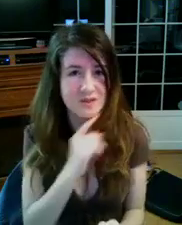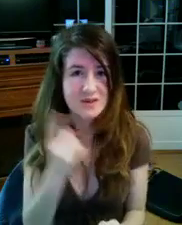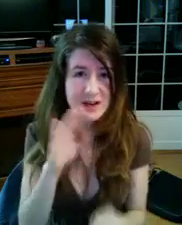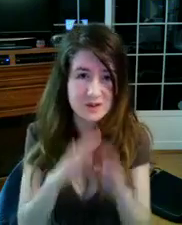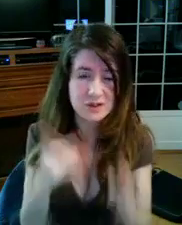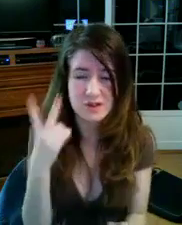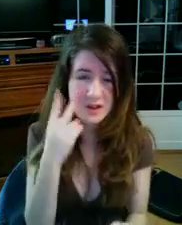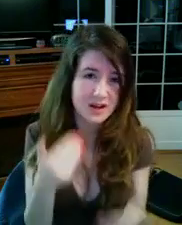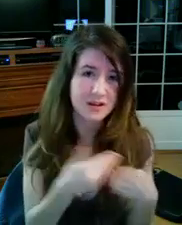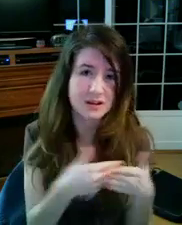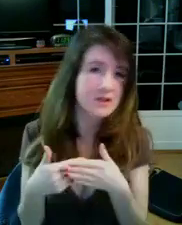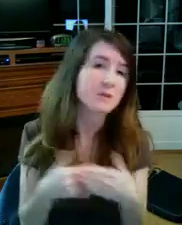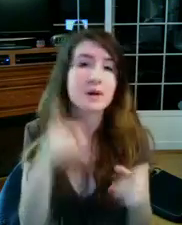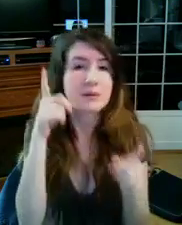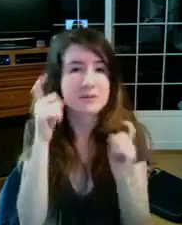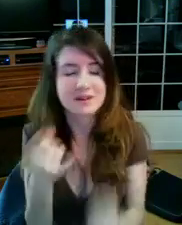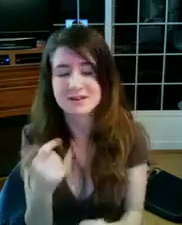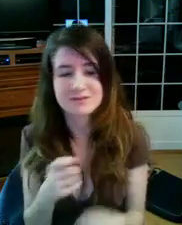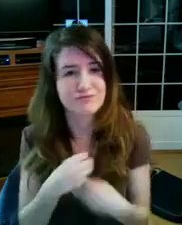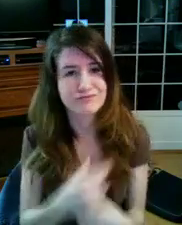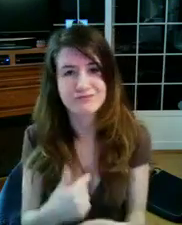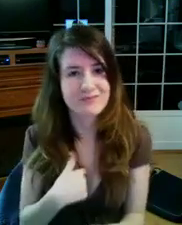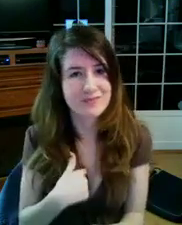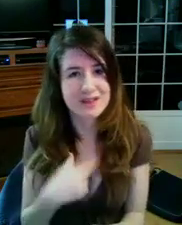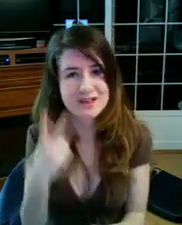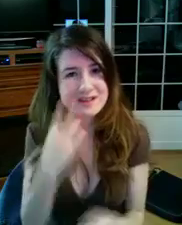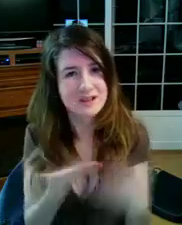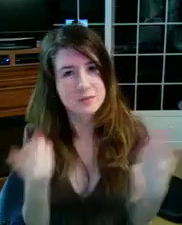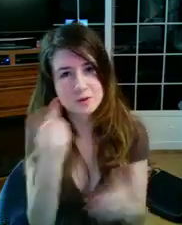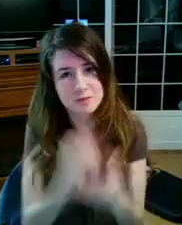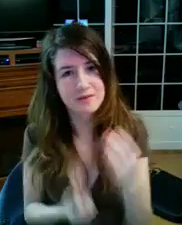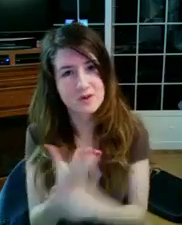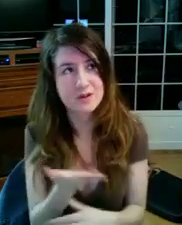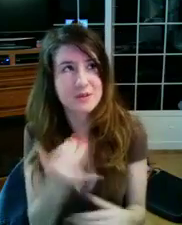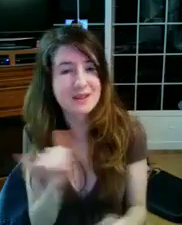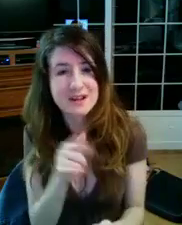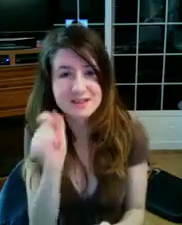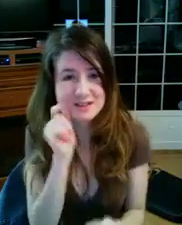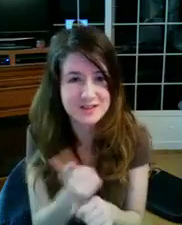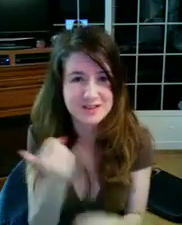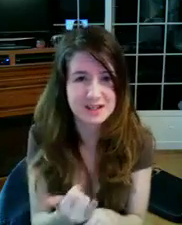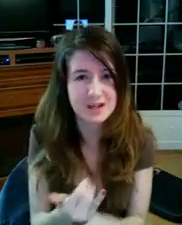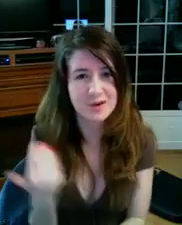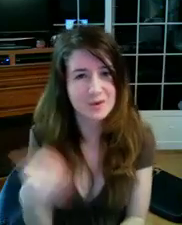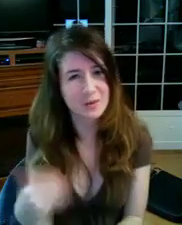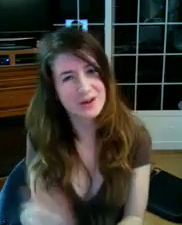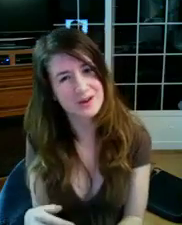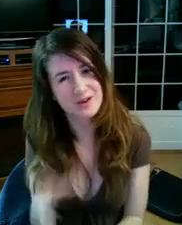empty house, just reminiscing, looking at your baby pictures, it just tricked me out to see how much you both have grown, it's almost like your sisters now, wild,